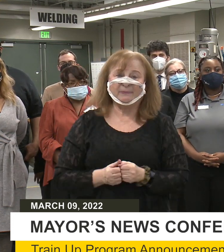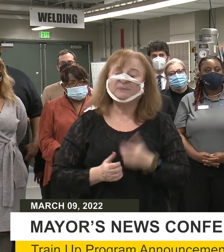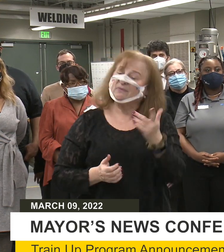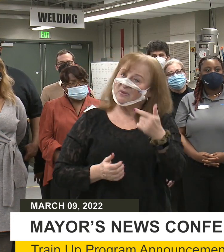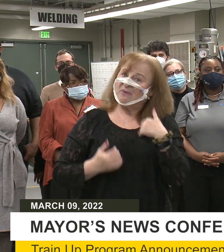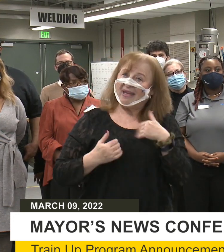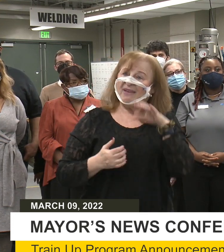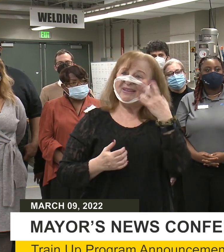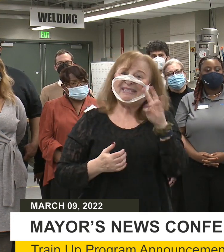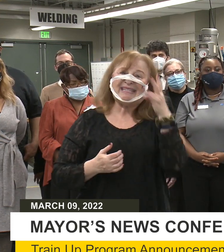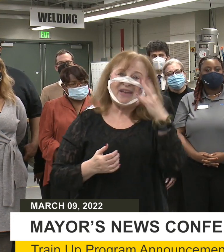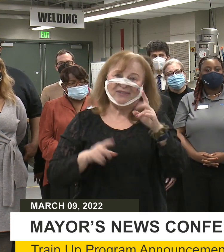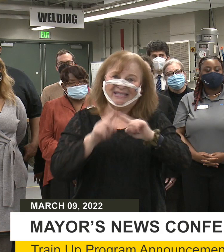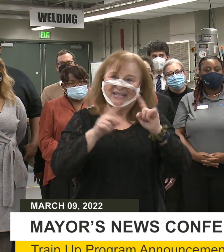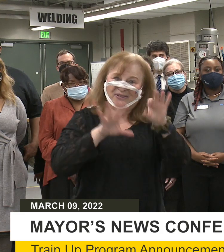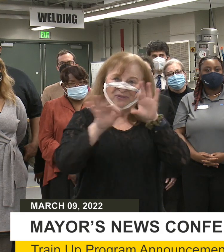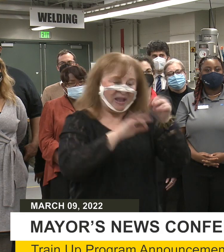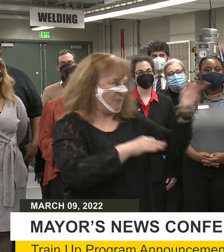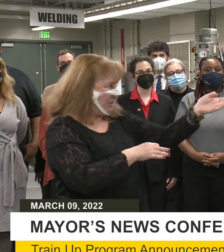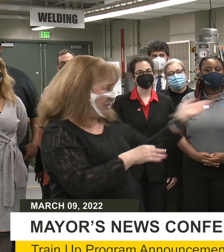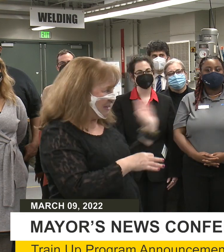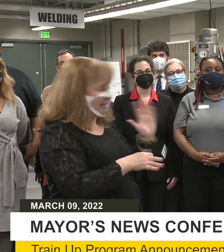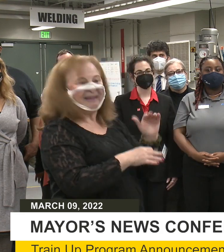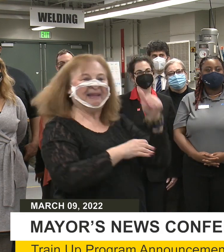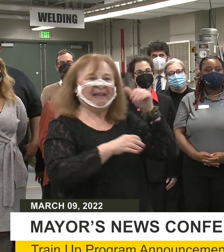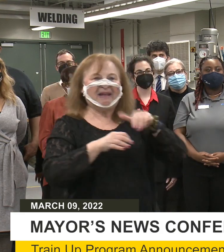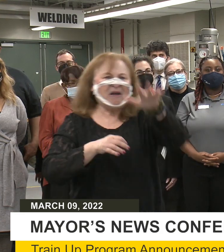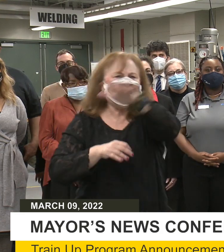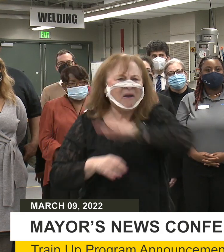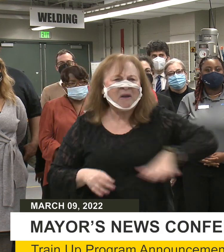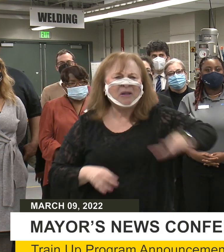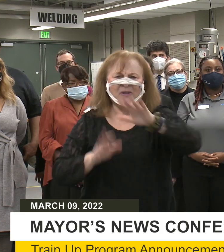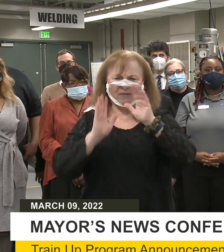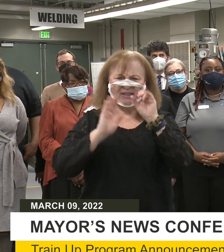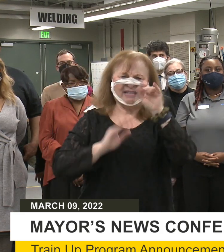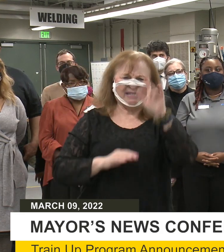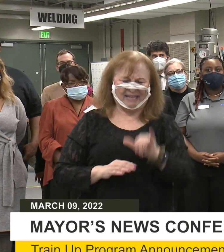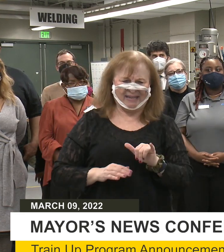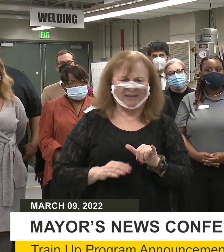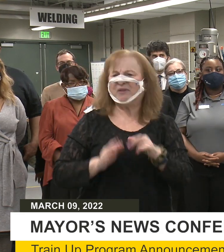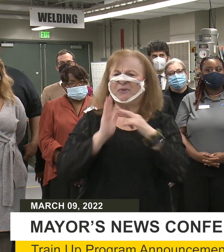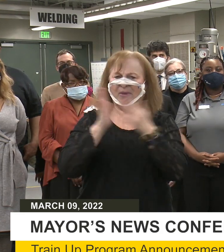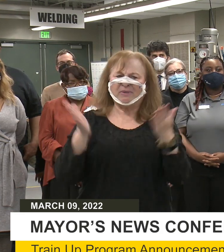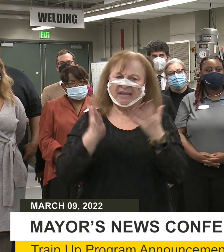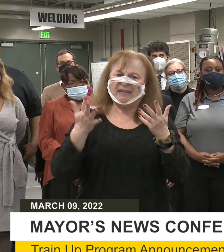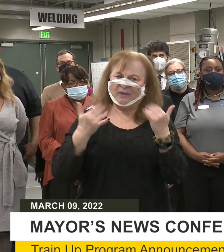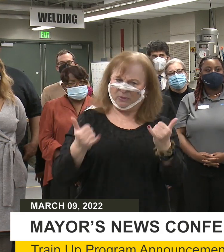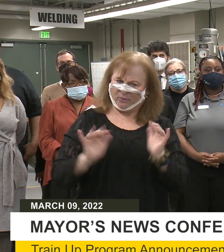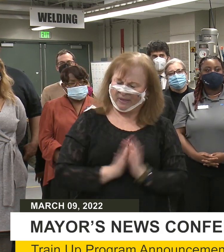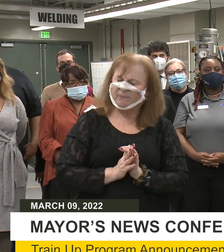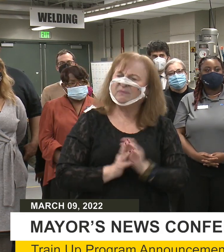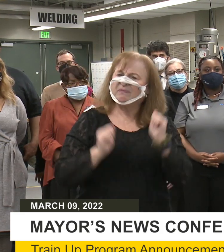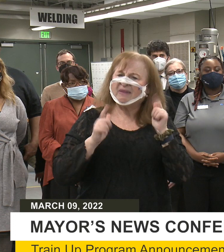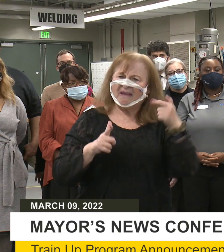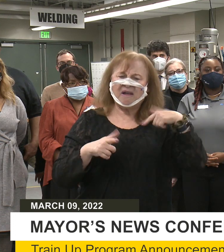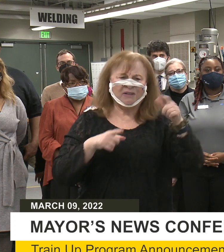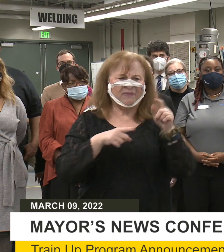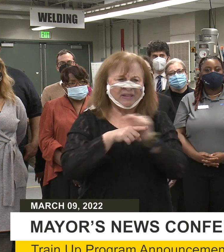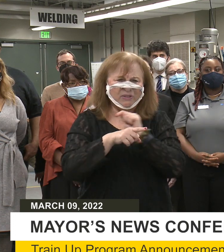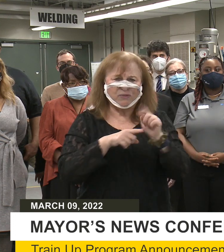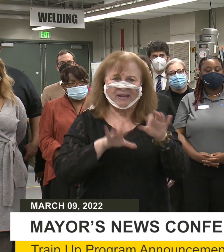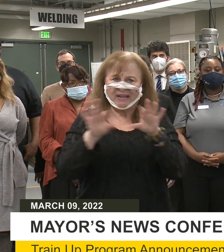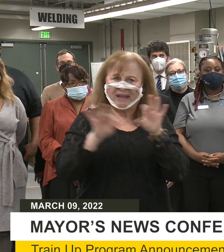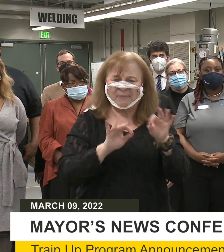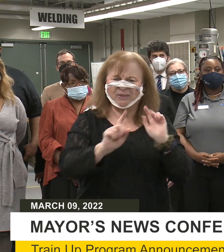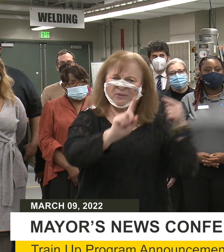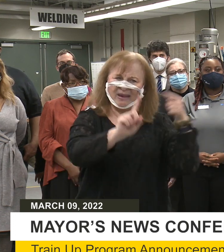In fact, you've got 17 different options and they're located throughout our city and they're represented here today. All of these training options